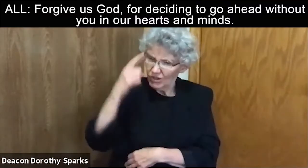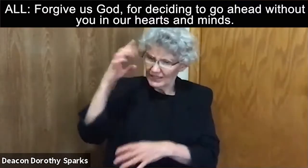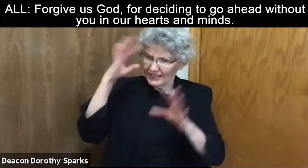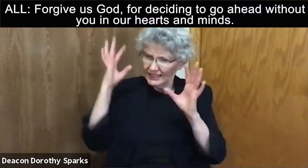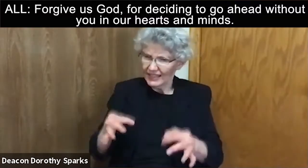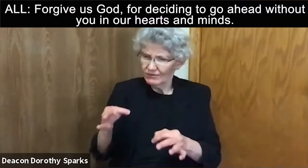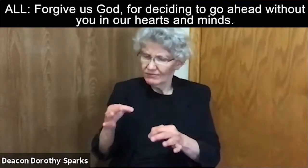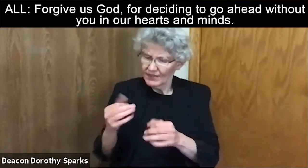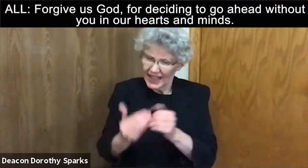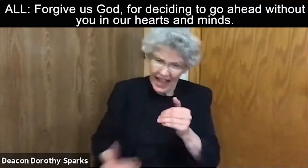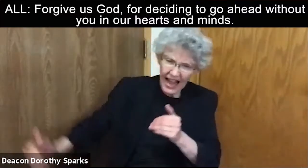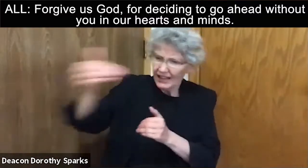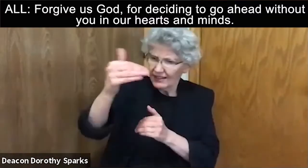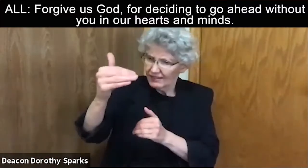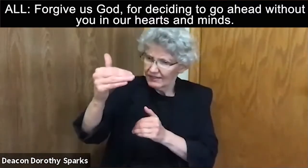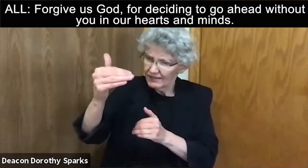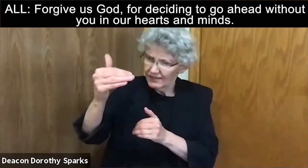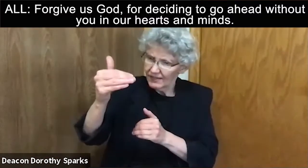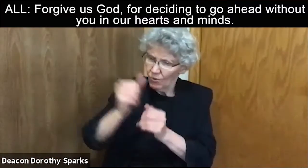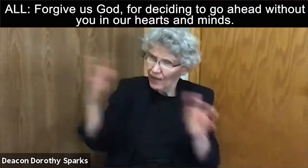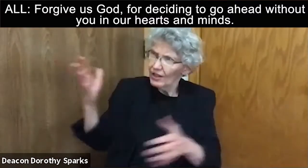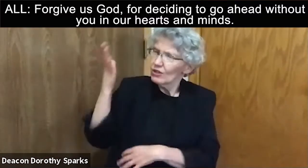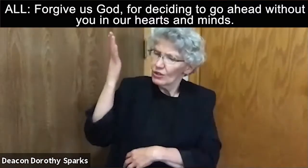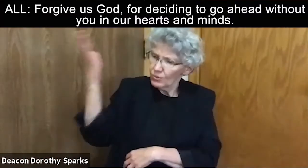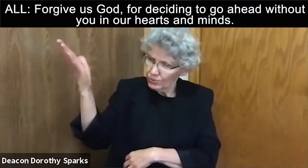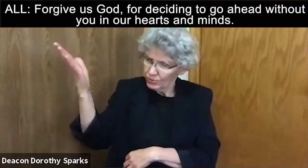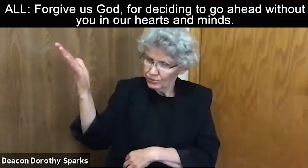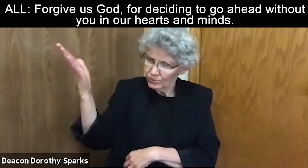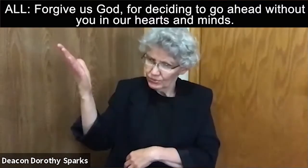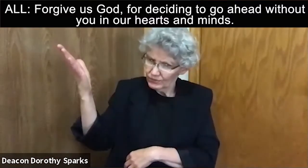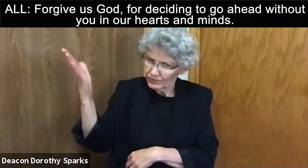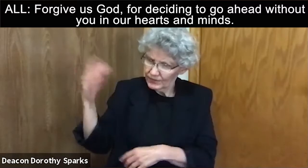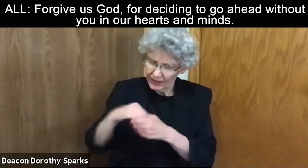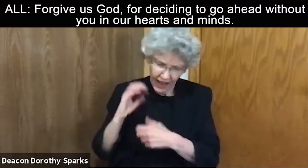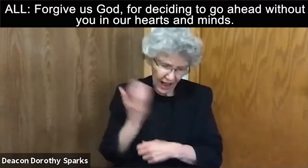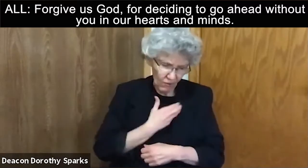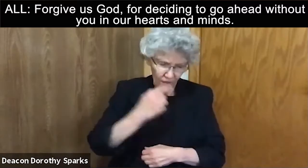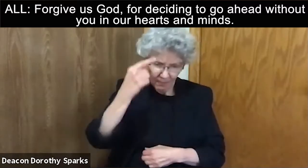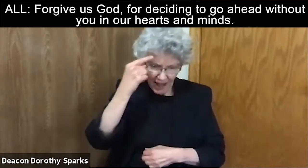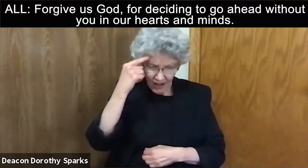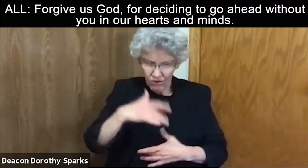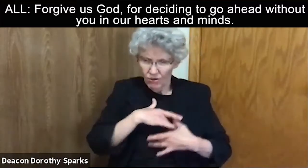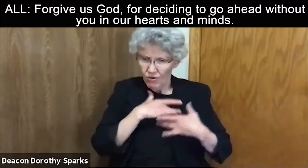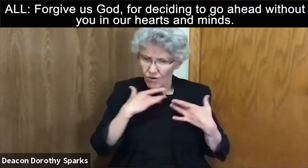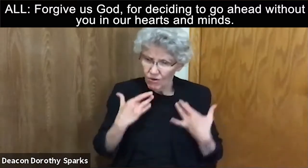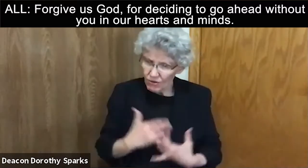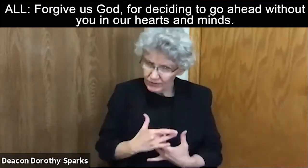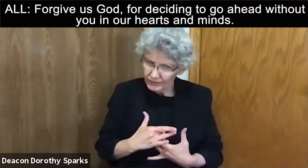Forgive us, God, for deciding to go ahead without you in our hearts and in our minds.